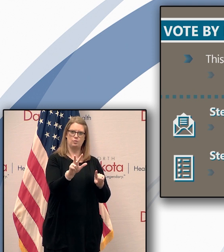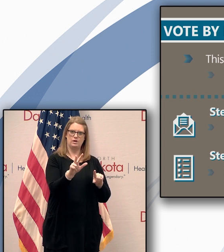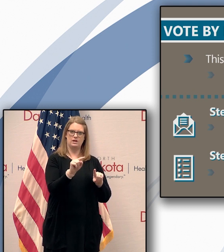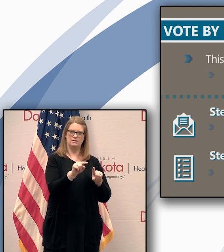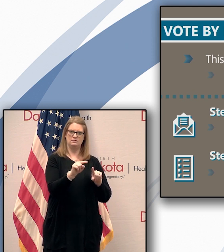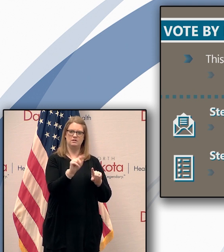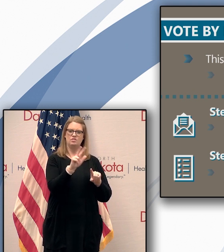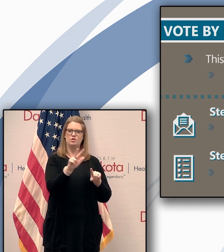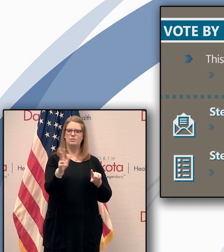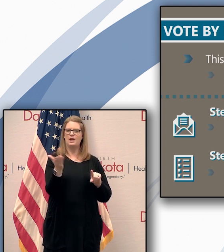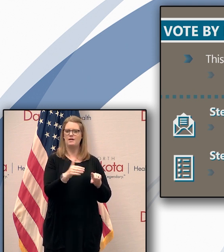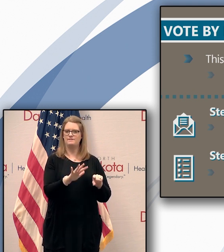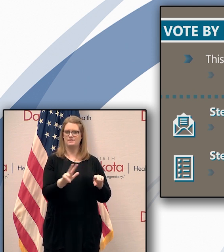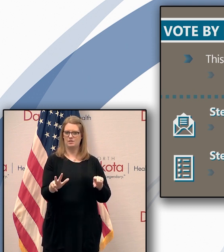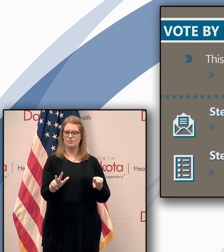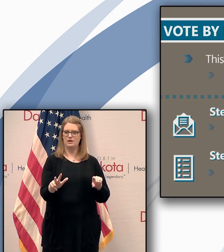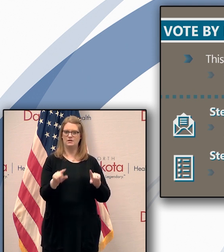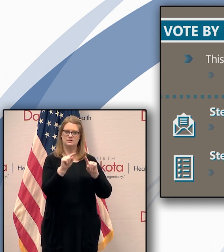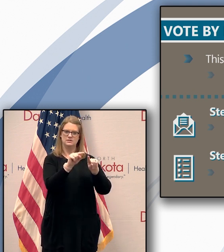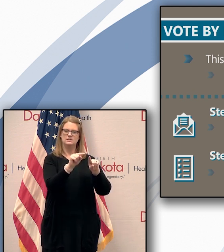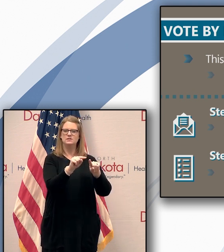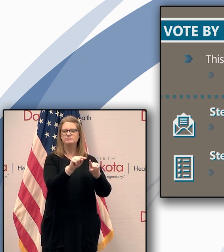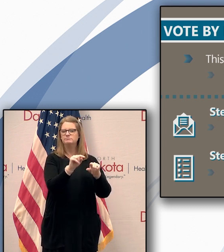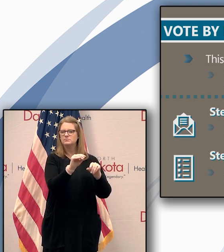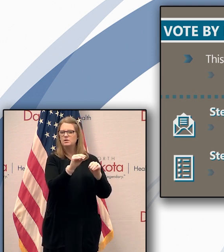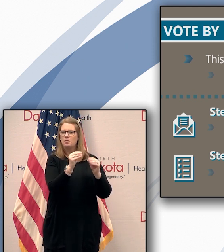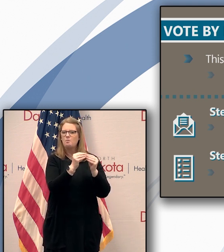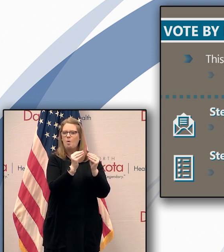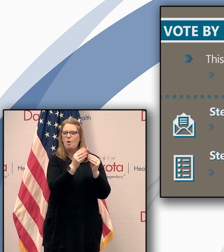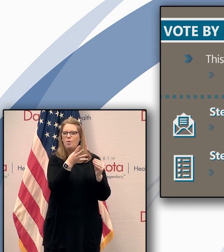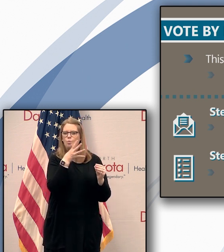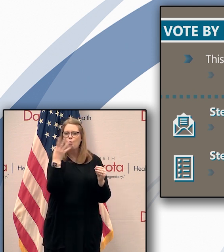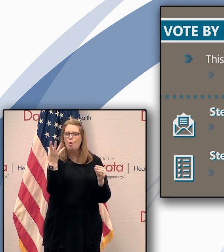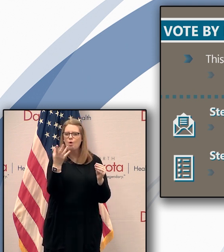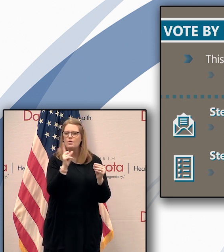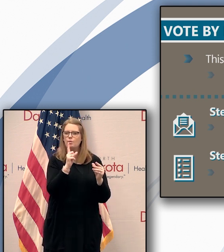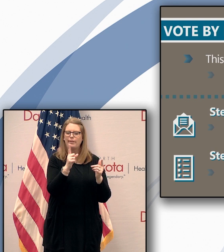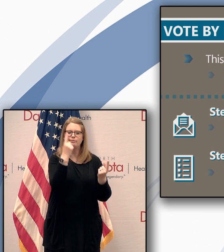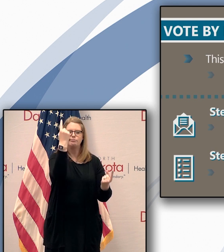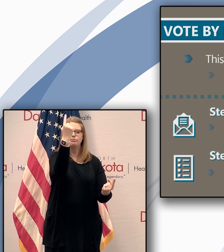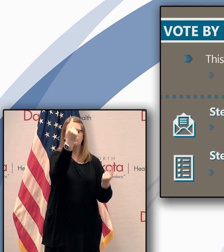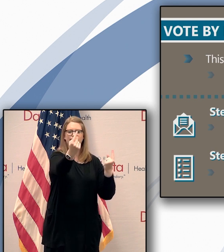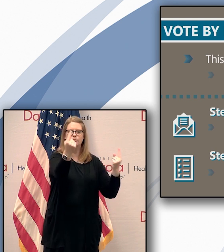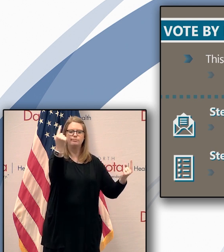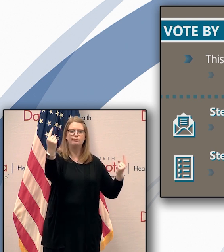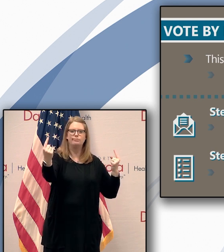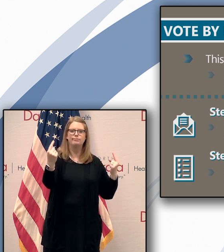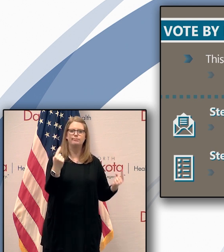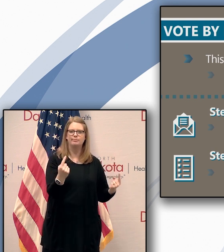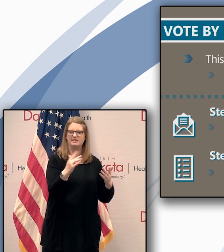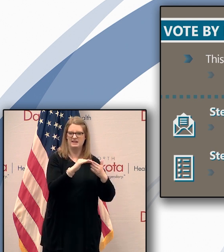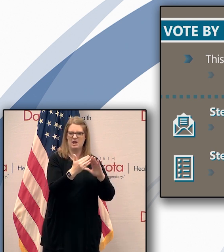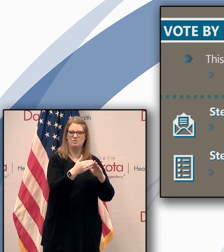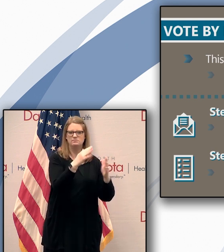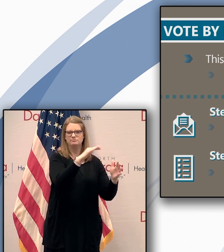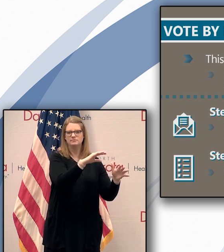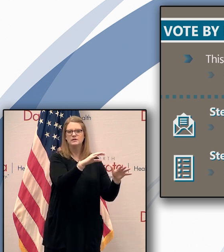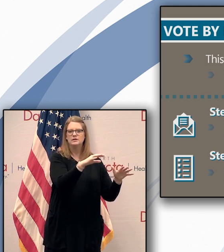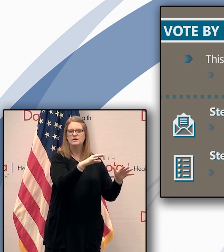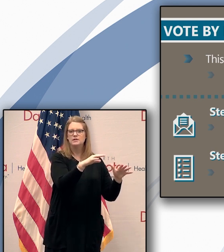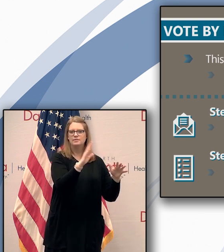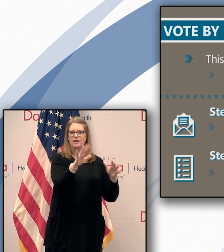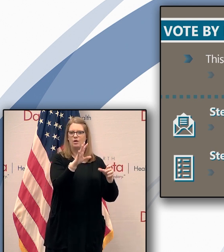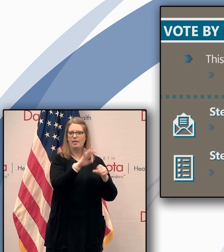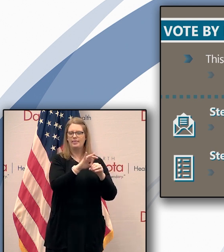counties. And again, those were ones that were more primarily rural or very spread out where they were already doing their election